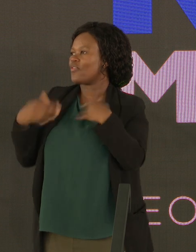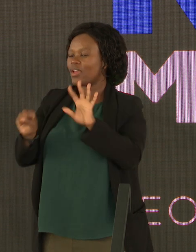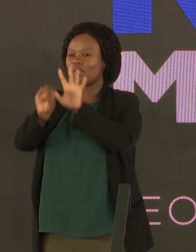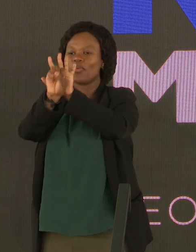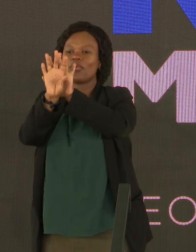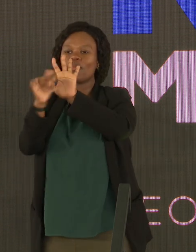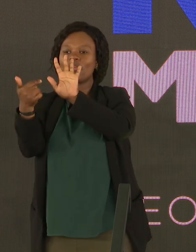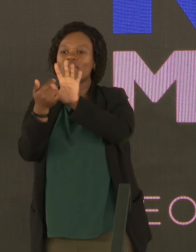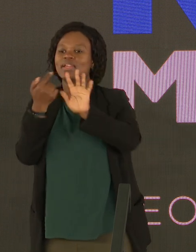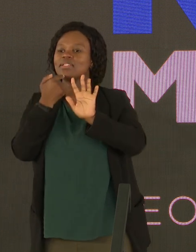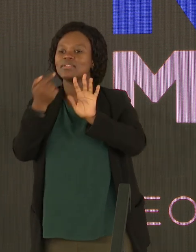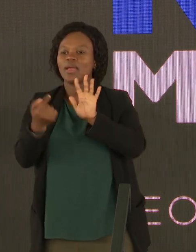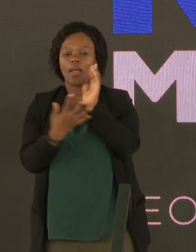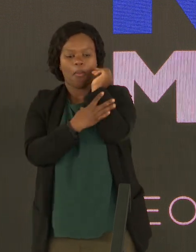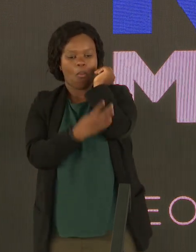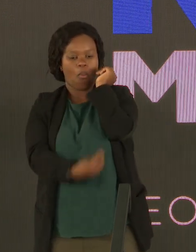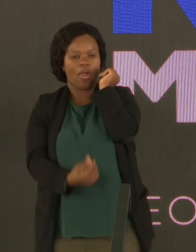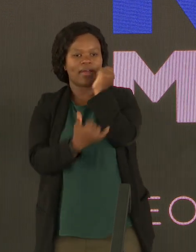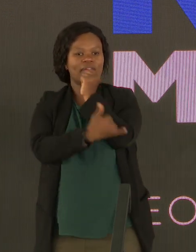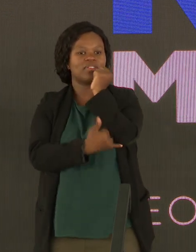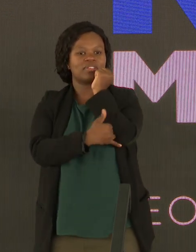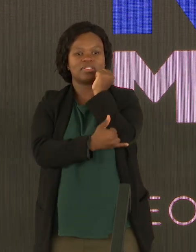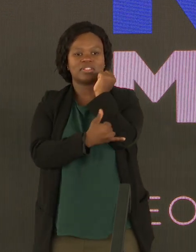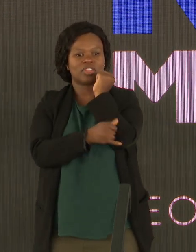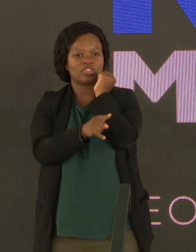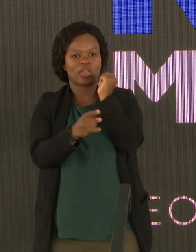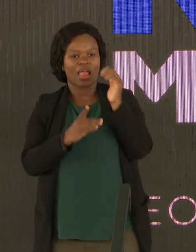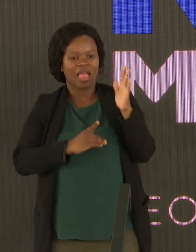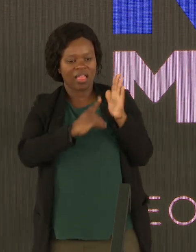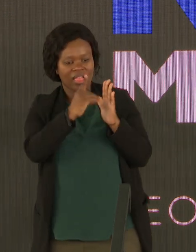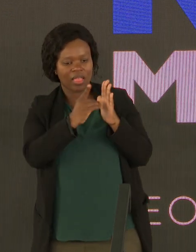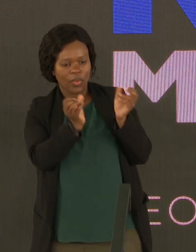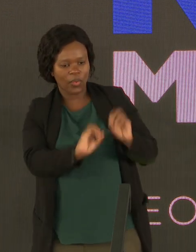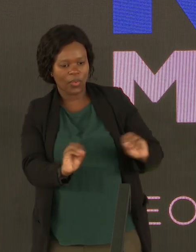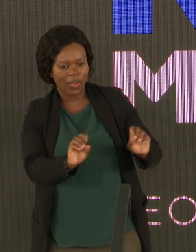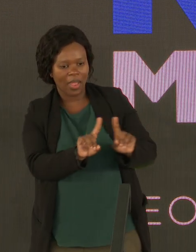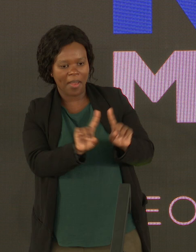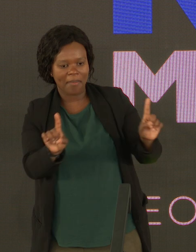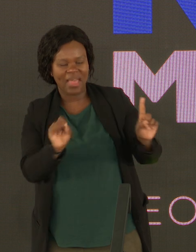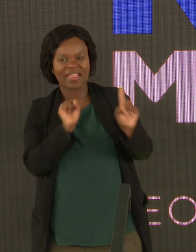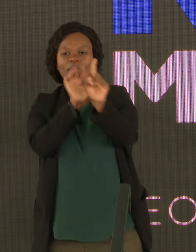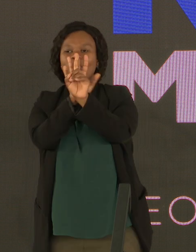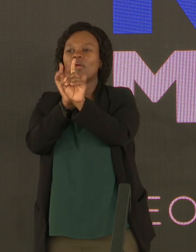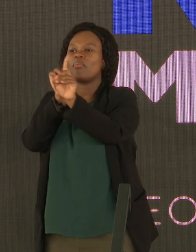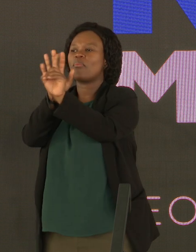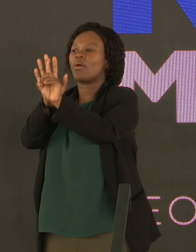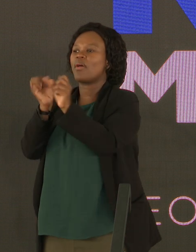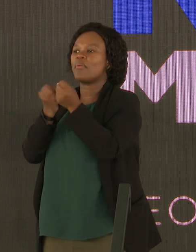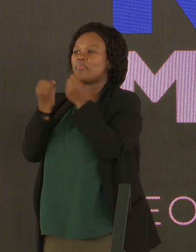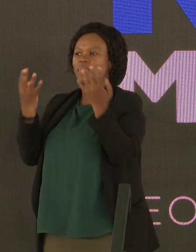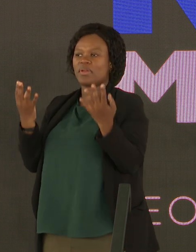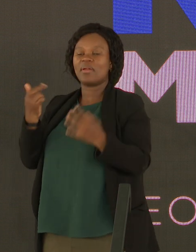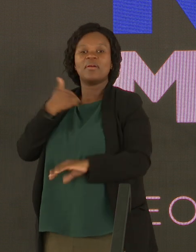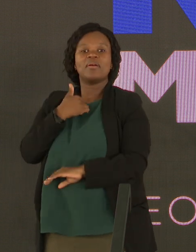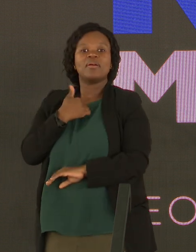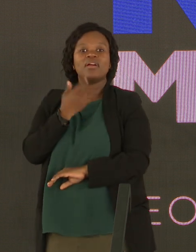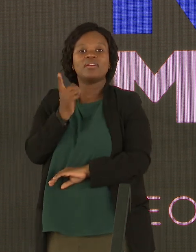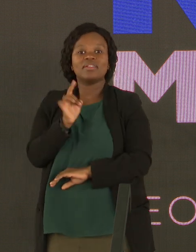said, poor countries are not underdeveloped. They are over-exploited. And I want to